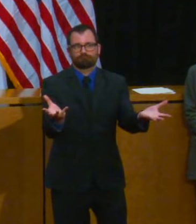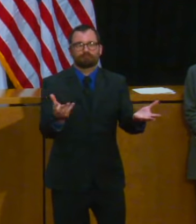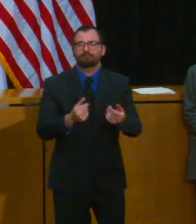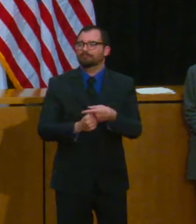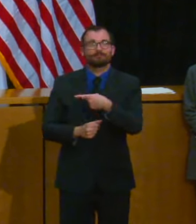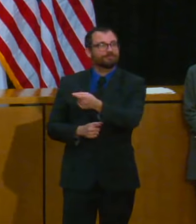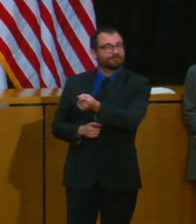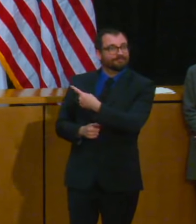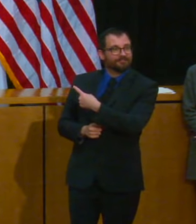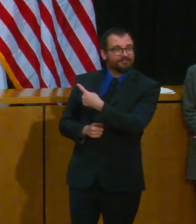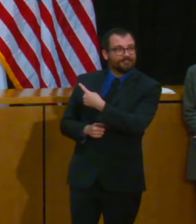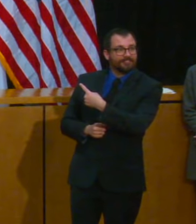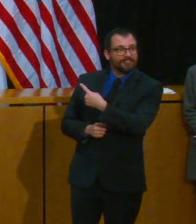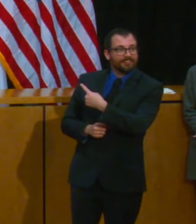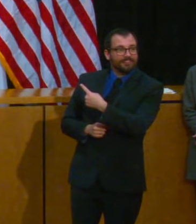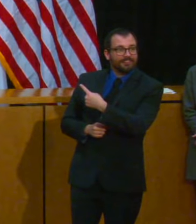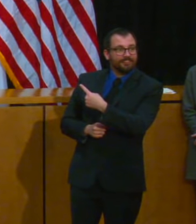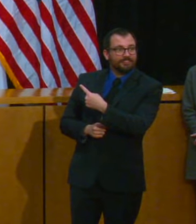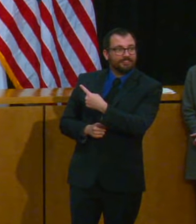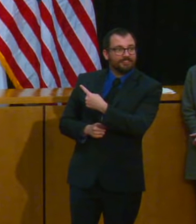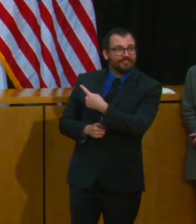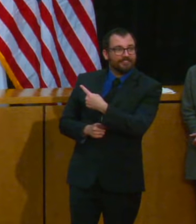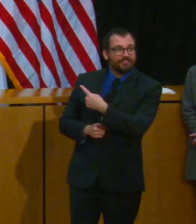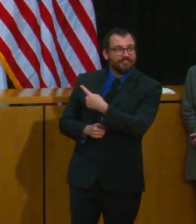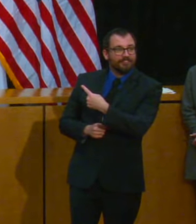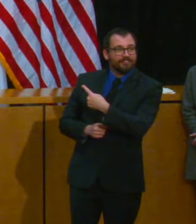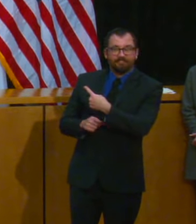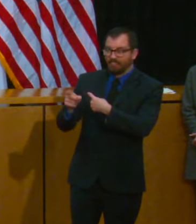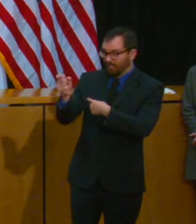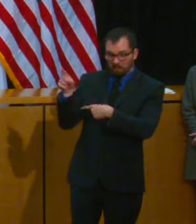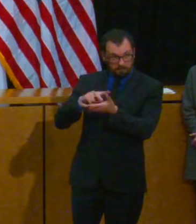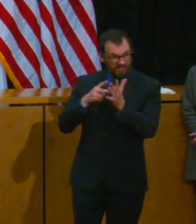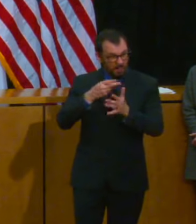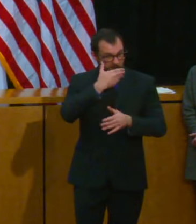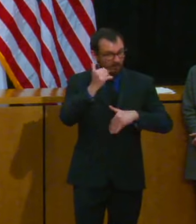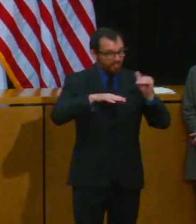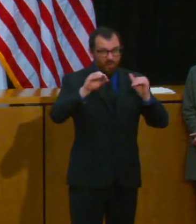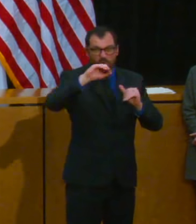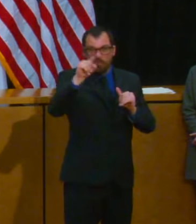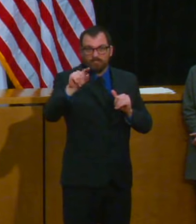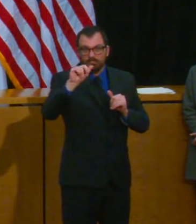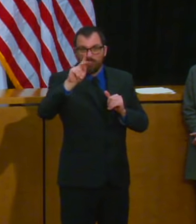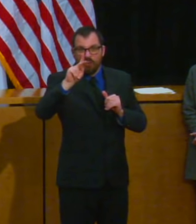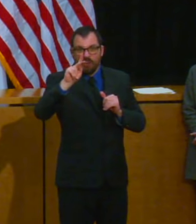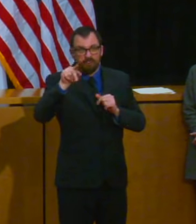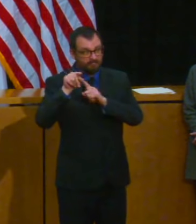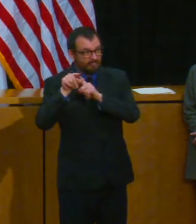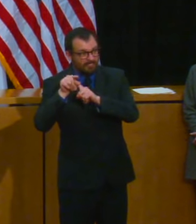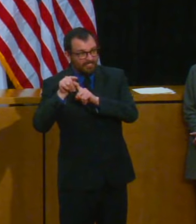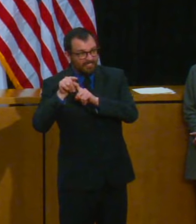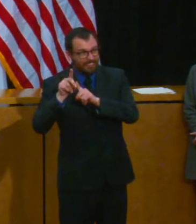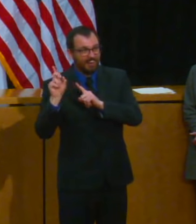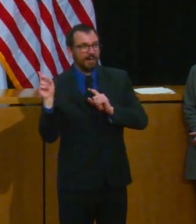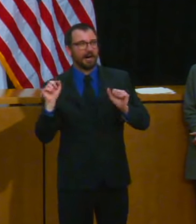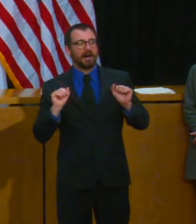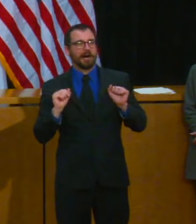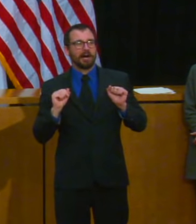I could only watch a few episodes of Ozark before I decided if I kept watching it I was going to have to jump off the roof of my house